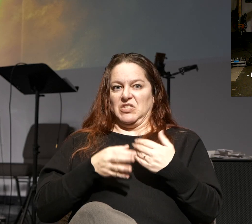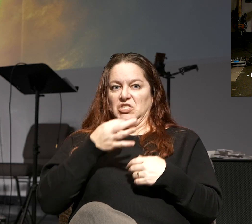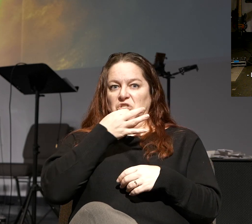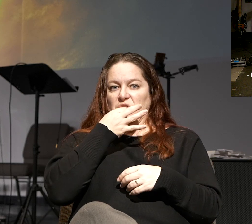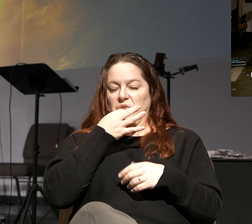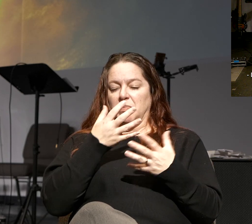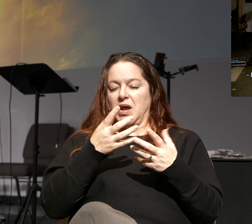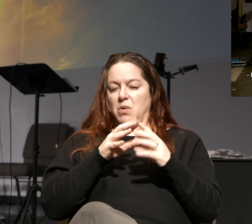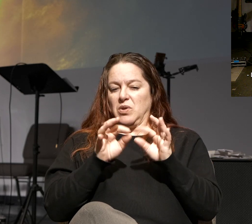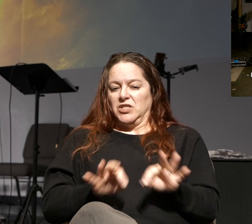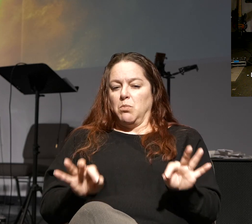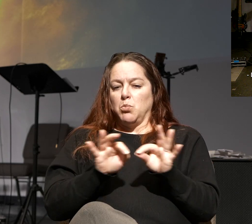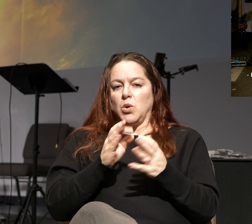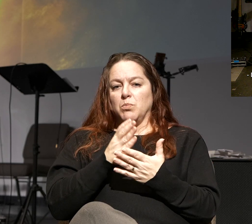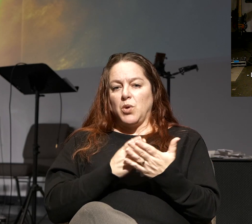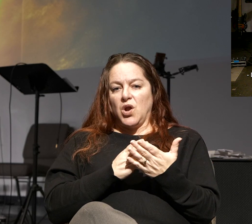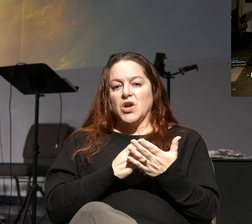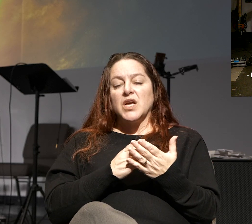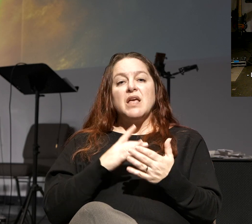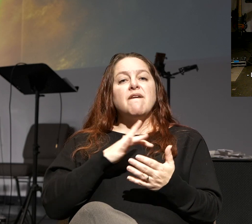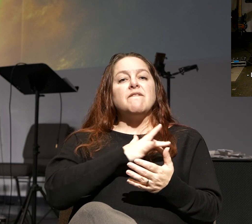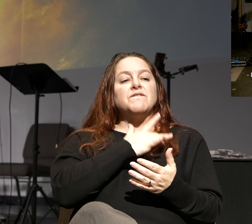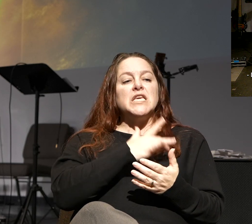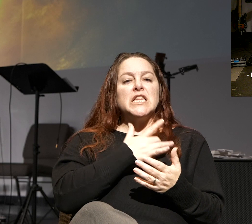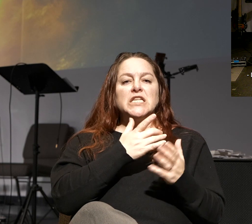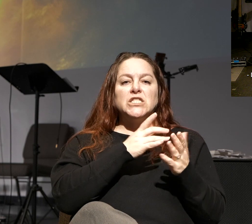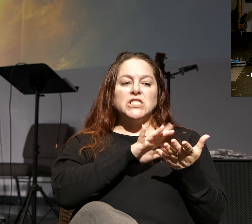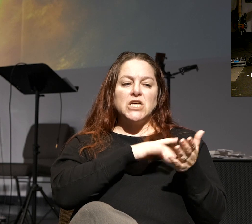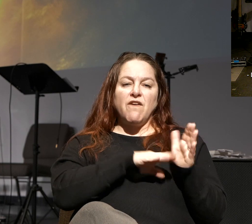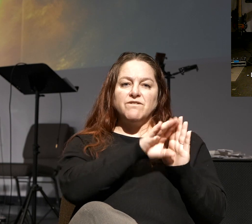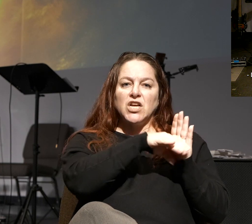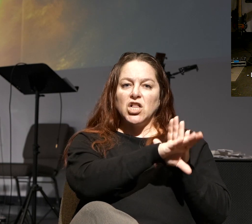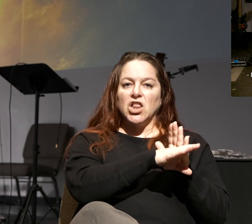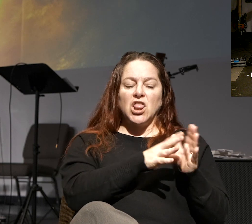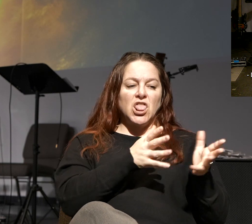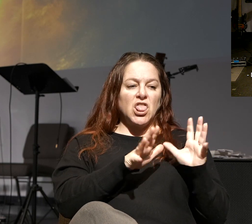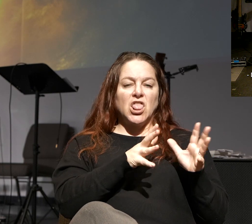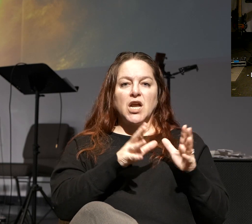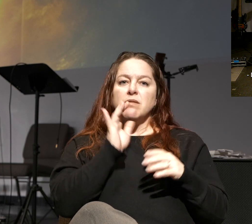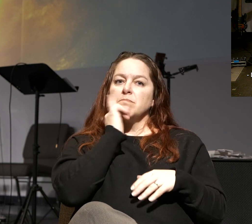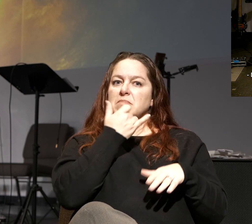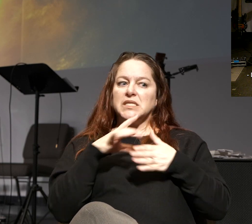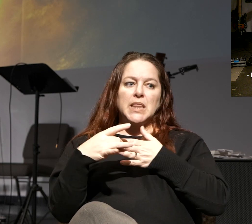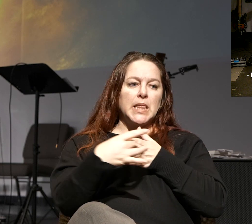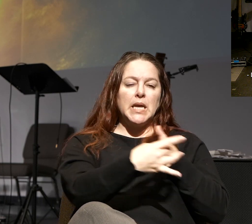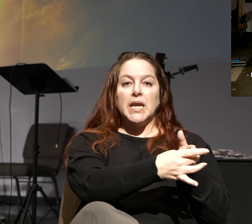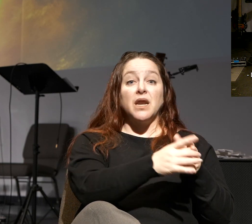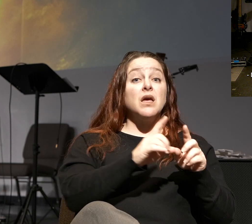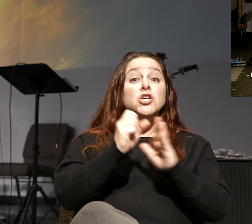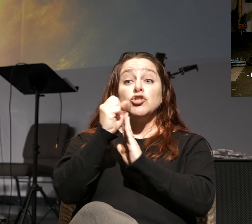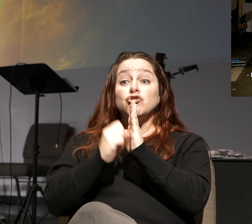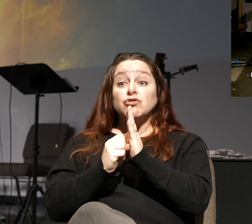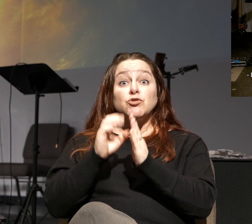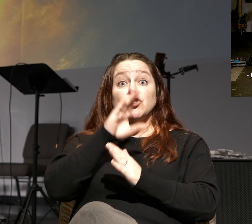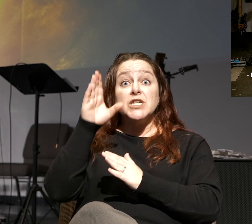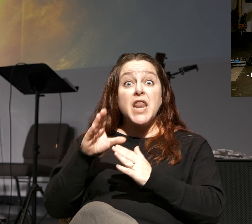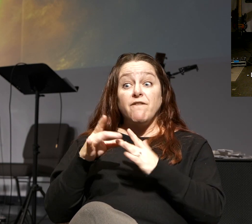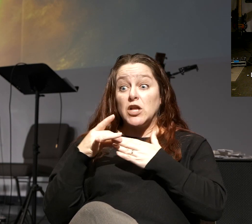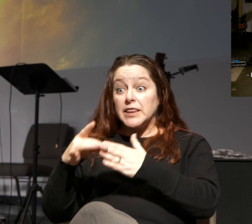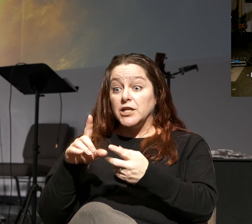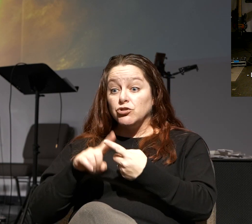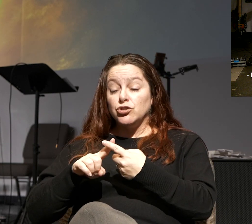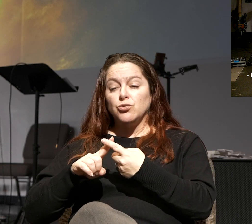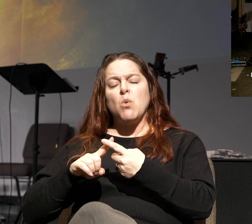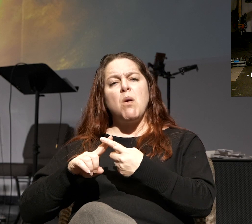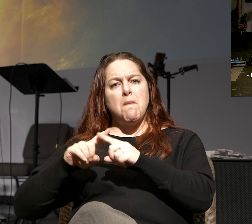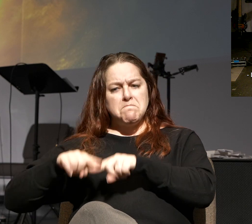so this is an important part of…this is what I do. Feelings are fickle and dangerously misleading, and Scripture never points us to feelings for